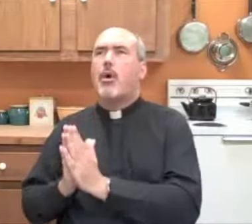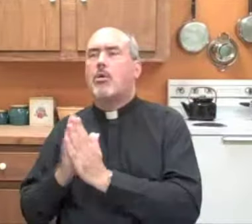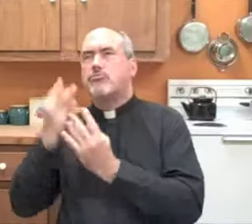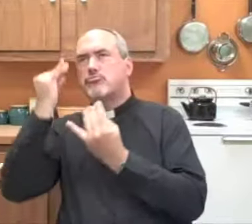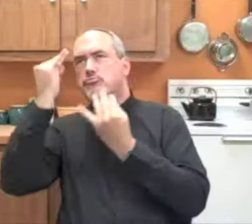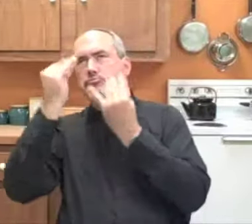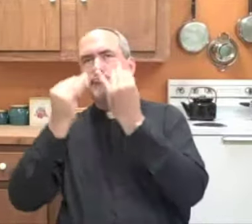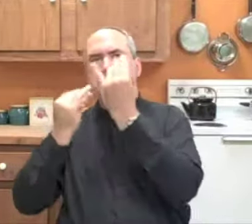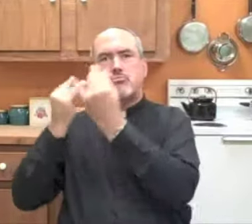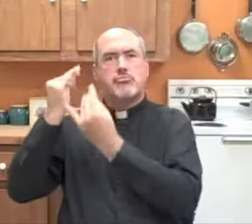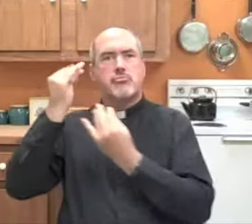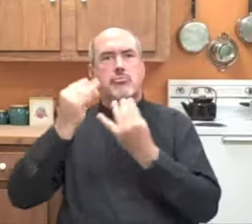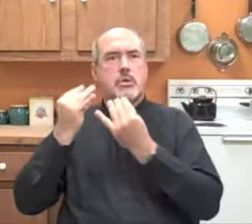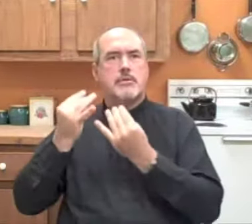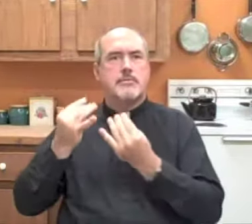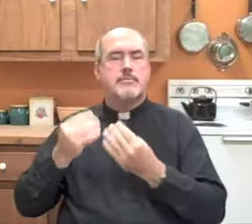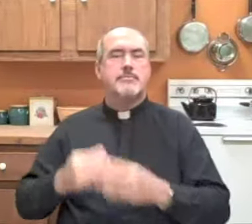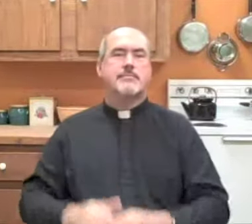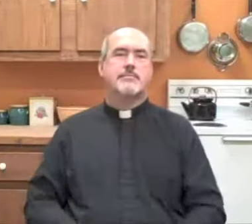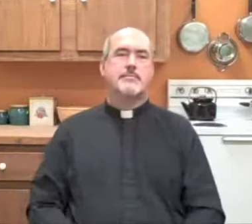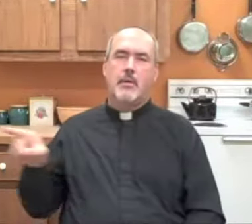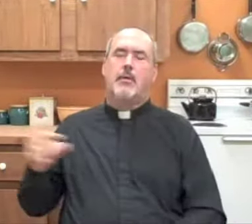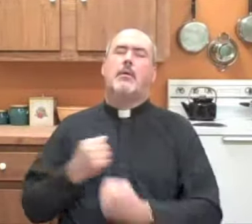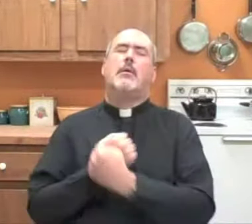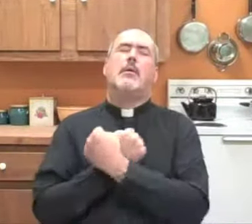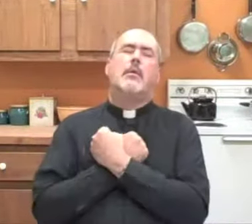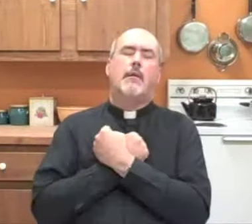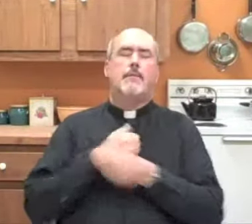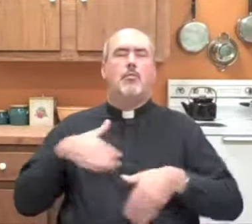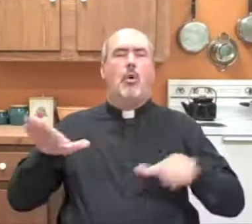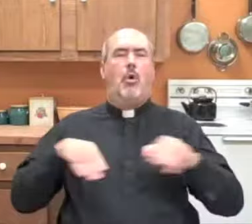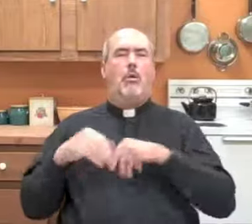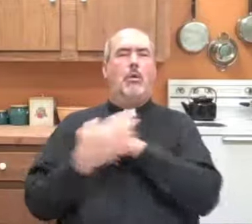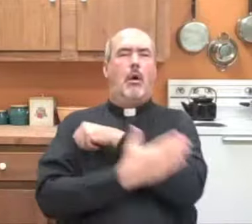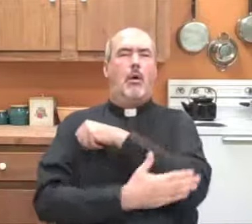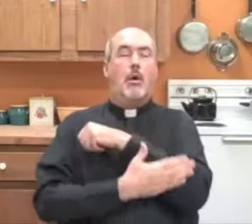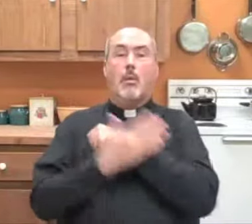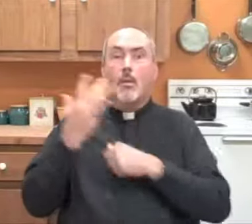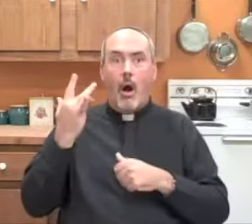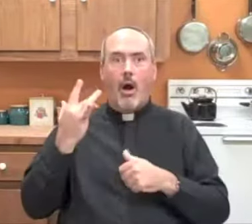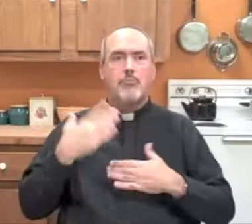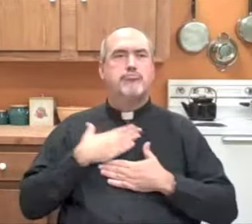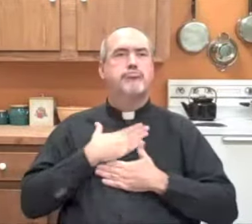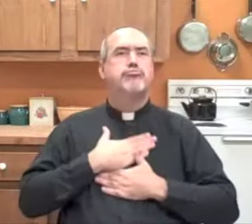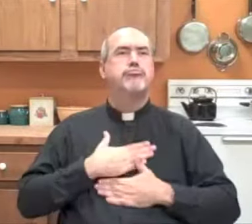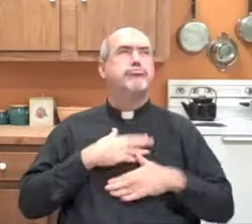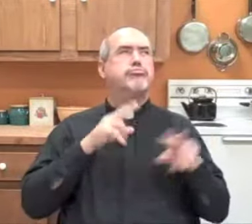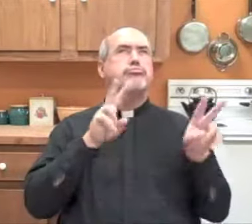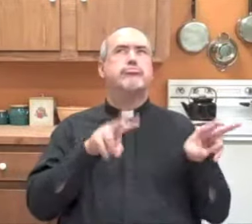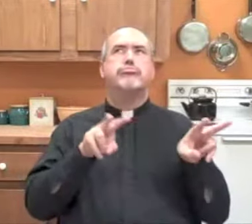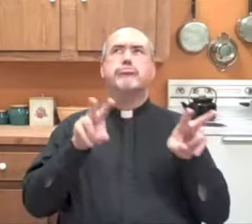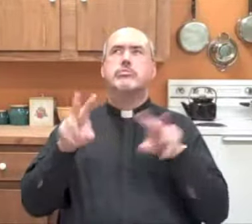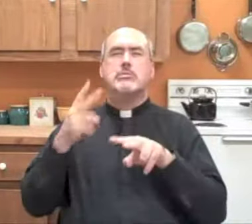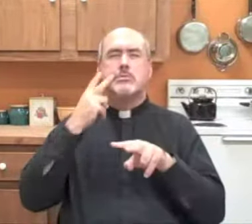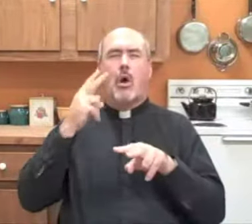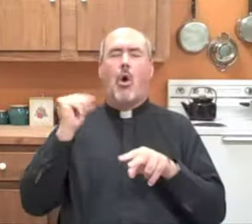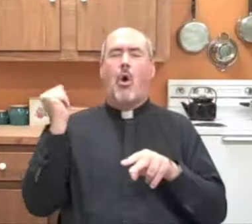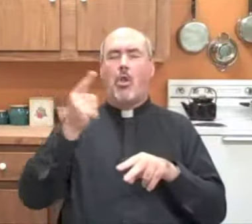used to like being around people all the time, but now that he was out, he would love to walk alone through the countryside. He enjoyed that